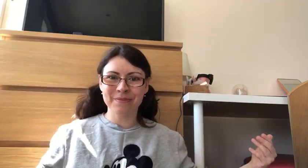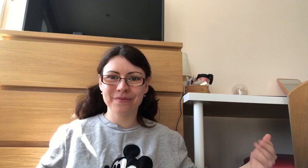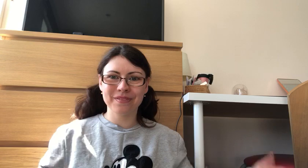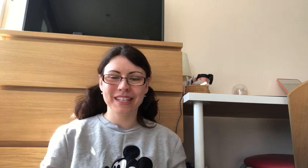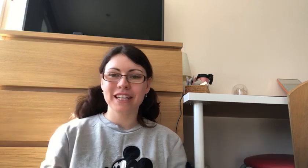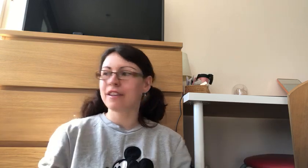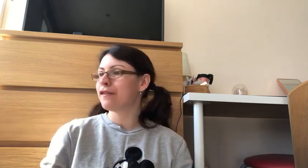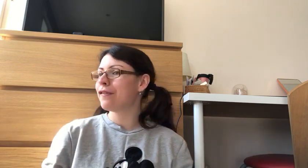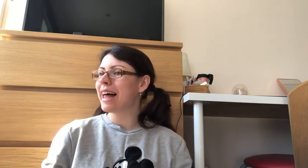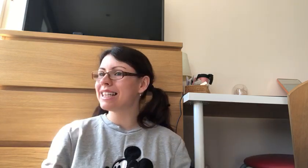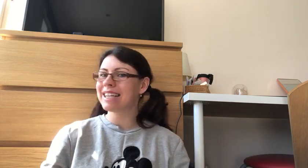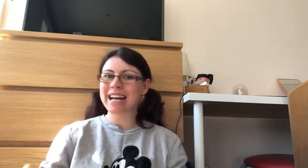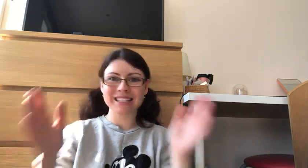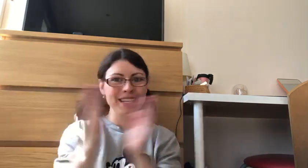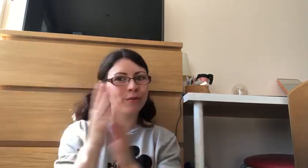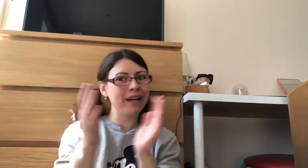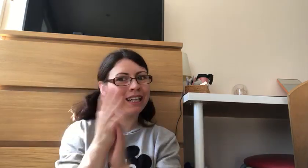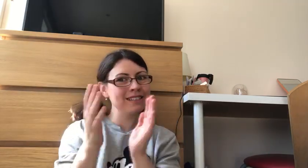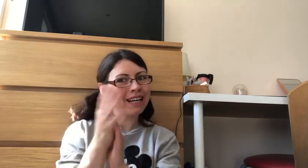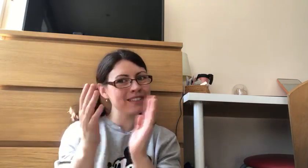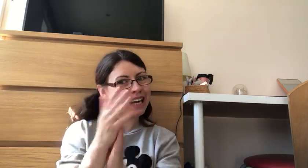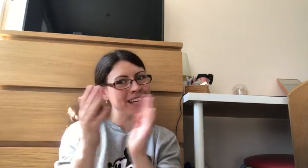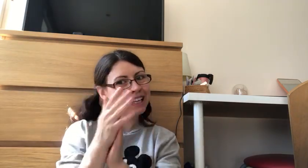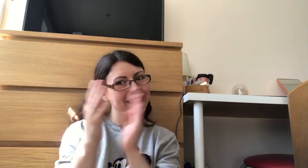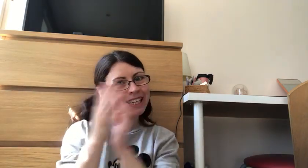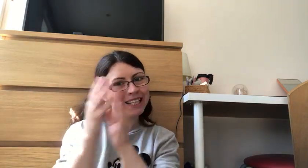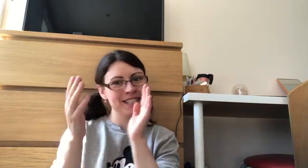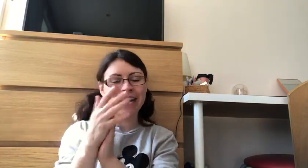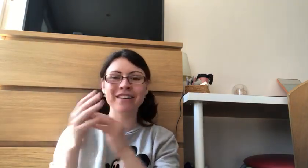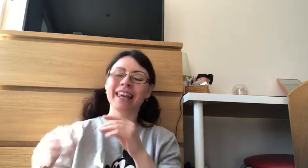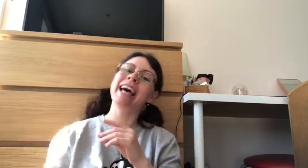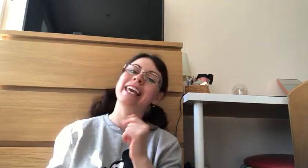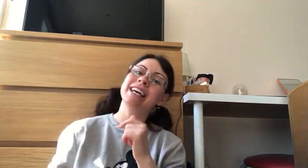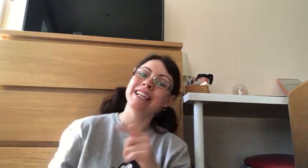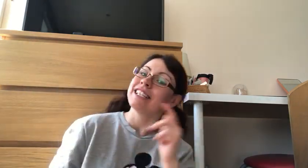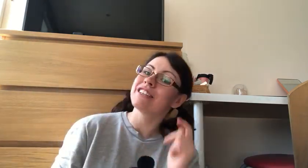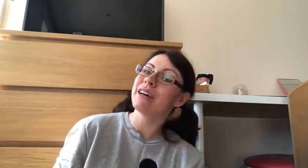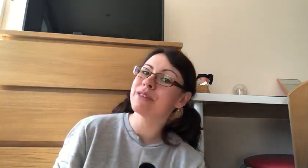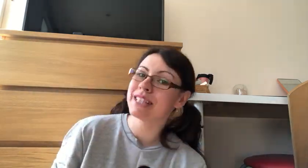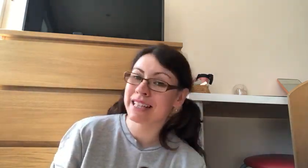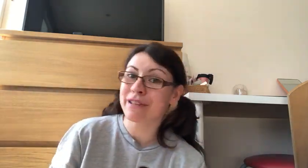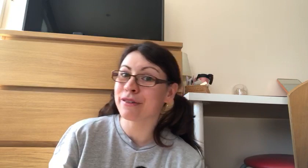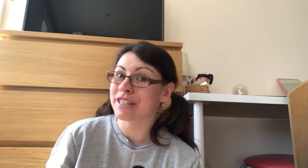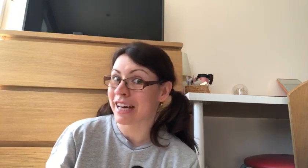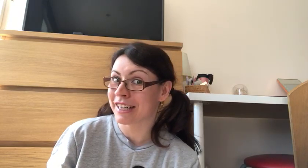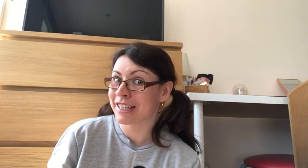fantastic well done tigers okay so that was the sign for tigers